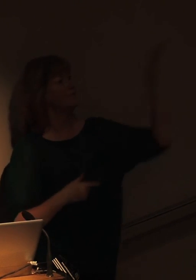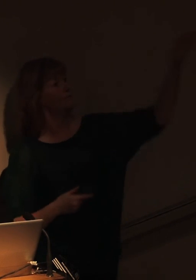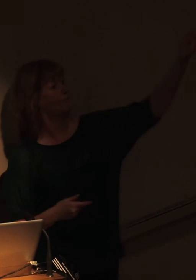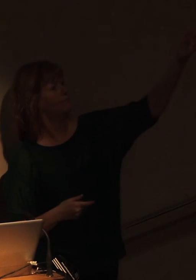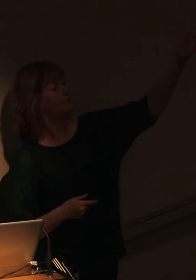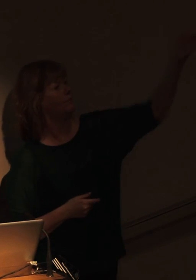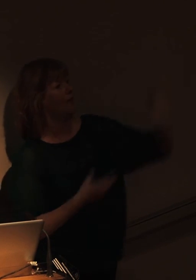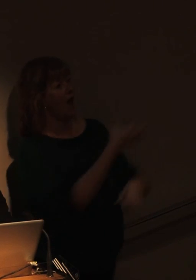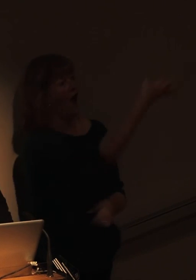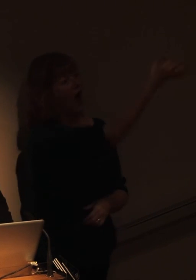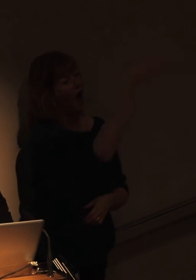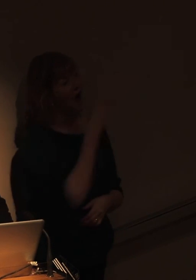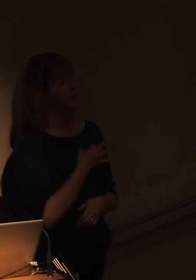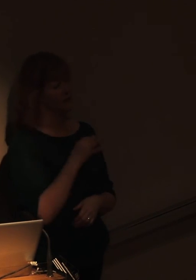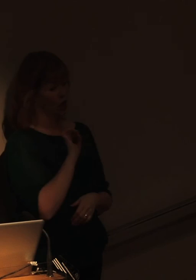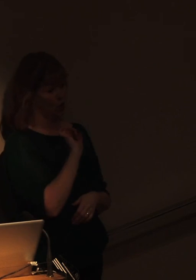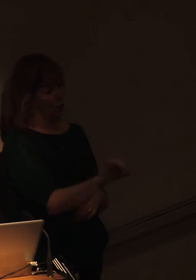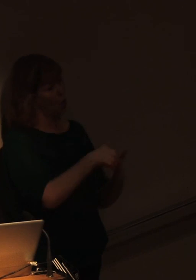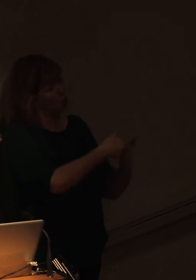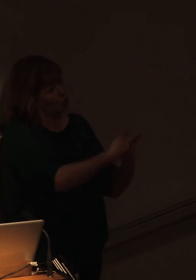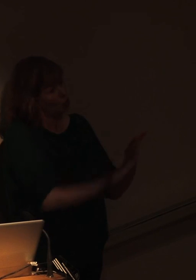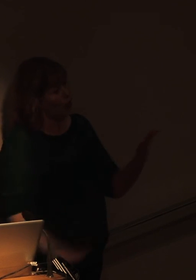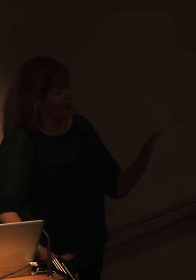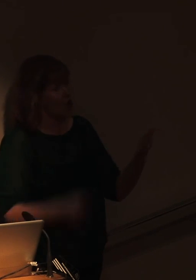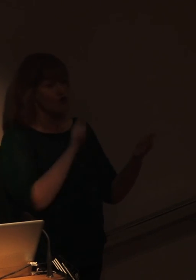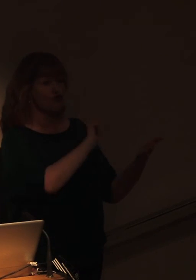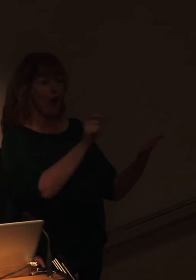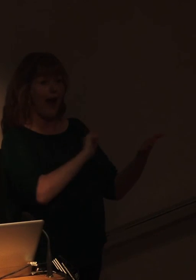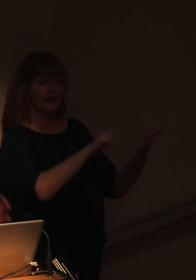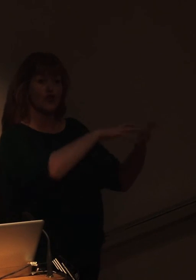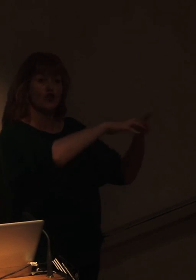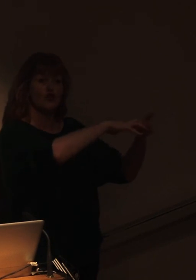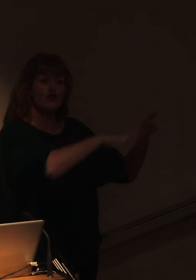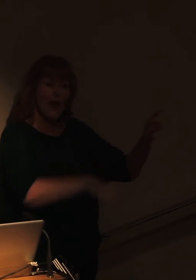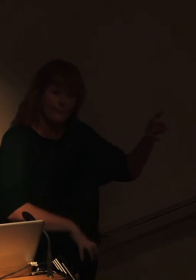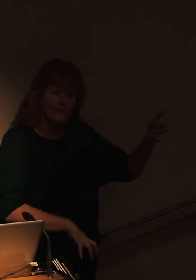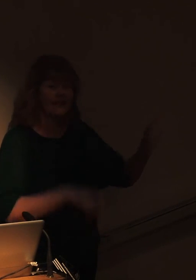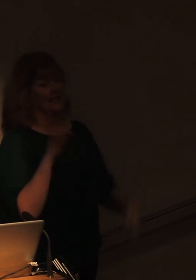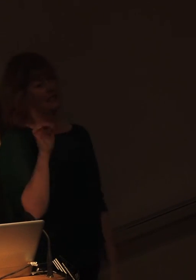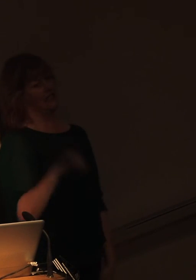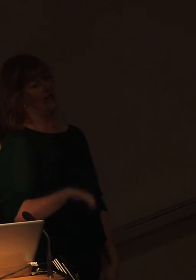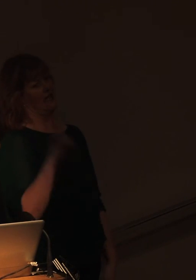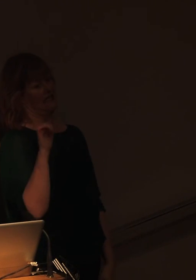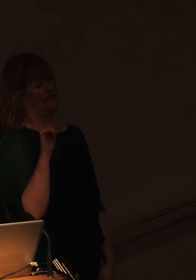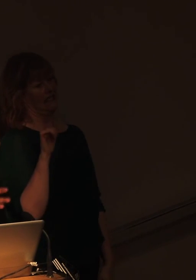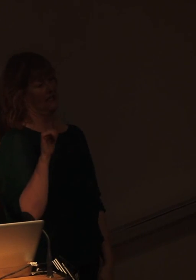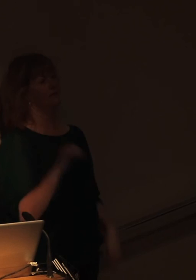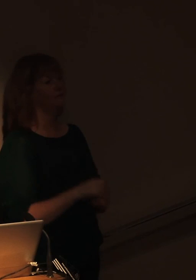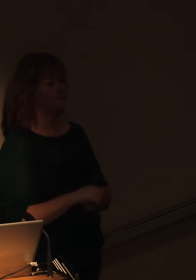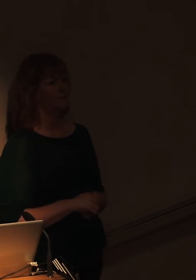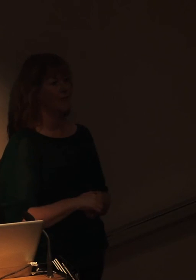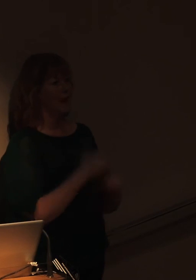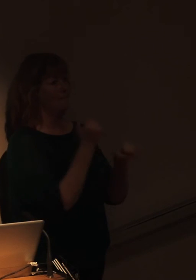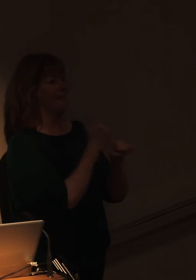Do you guys switch to your story to your documentary? Yes. I sort of alluded to it at the start. Creating a